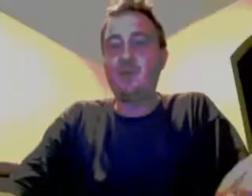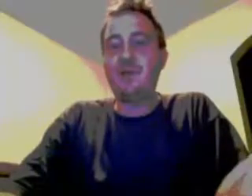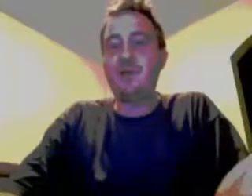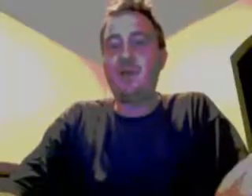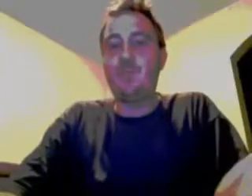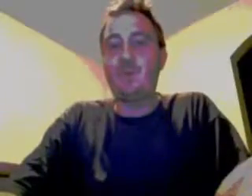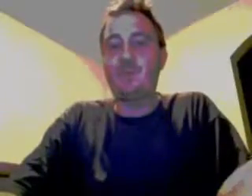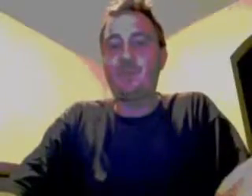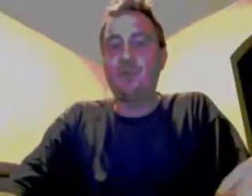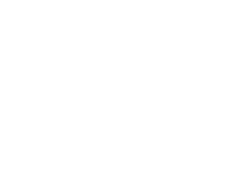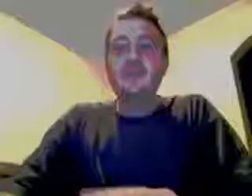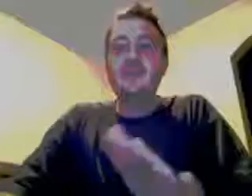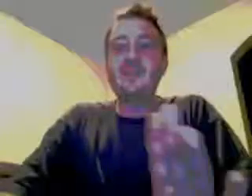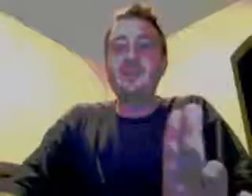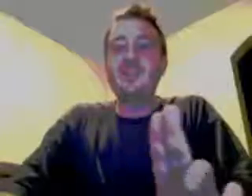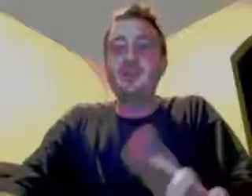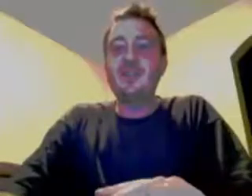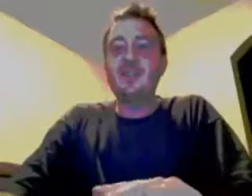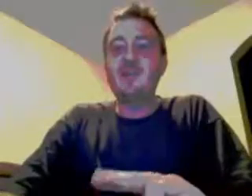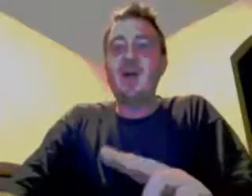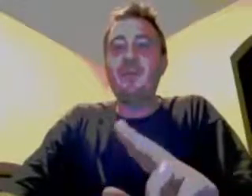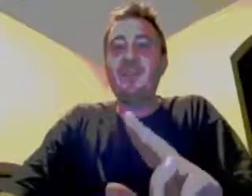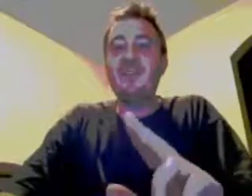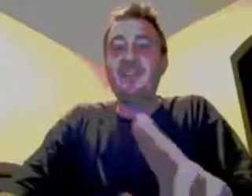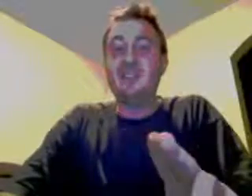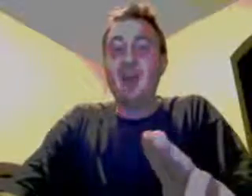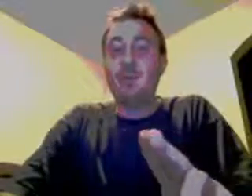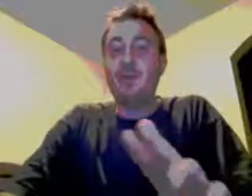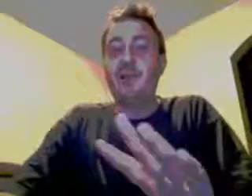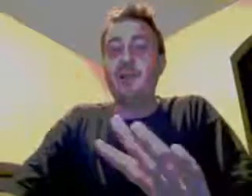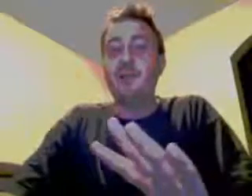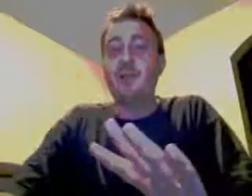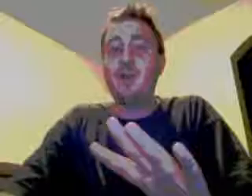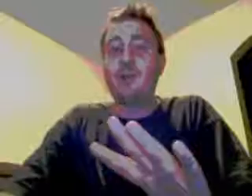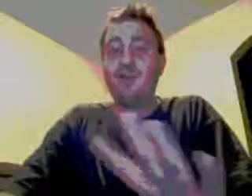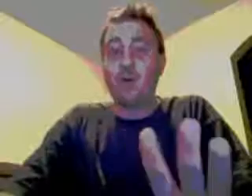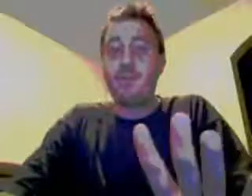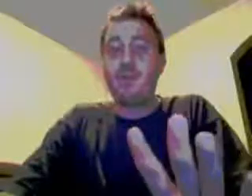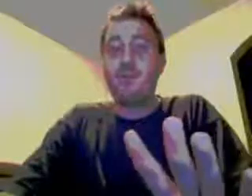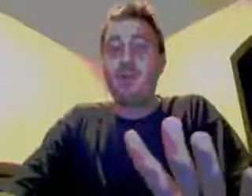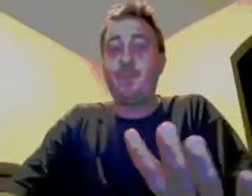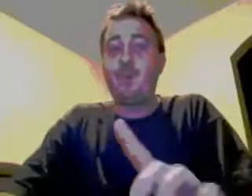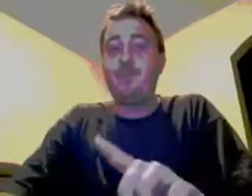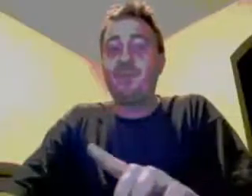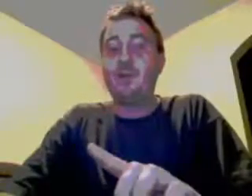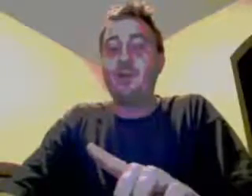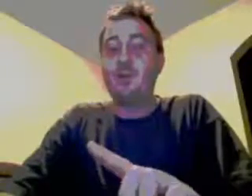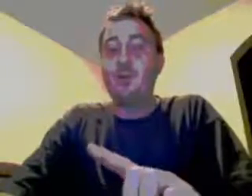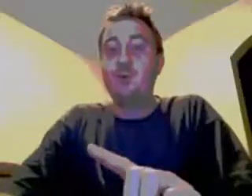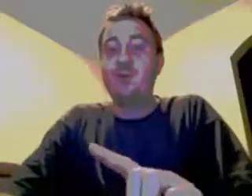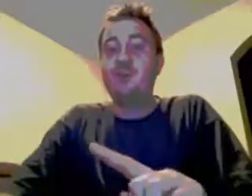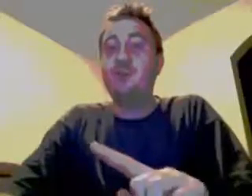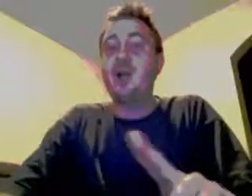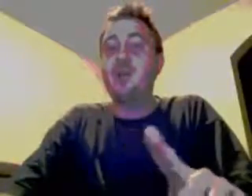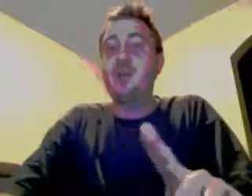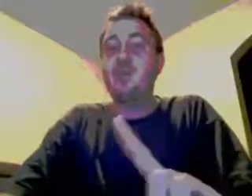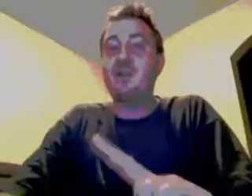she wanted to help public schools. Since she was a kid, the population has doubled, and there's going to be another 4 million people that are going to move to Colorado by